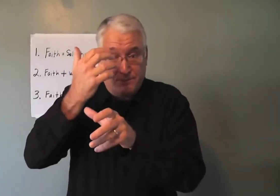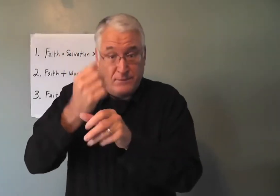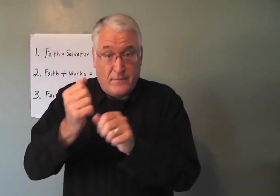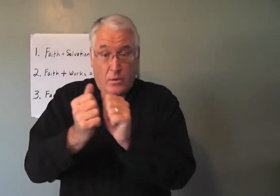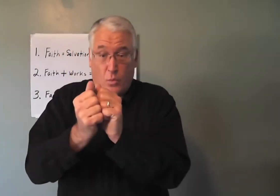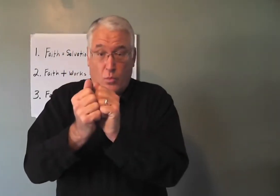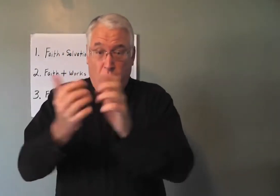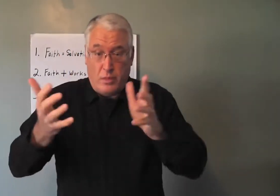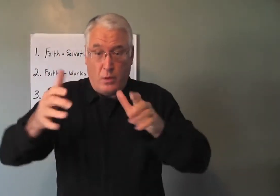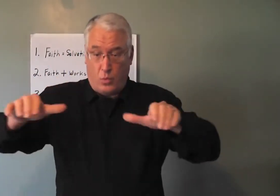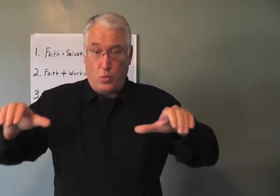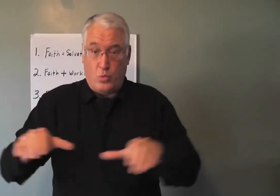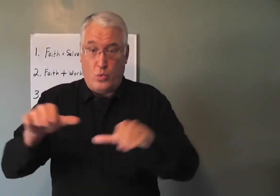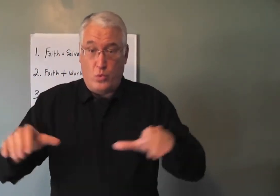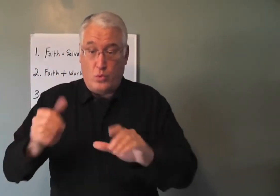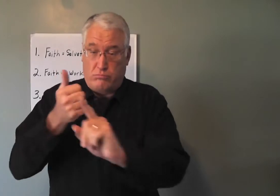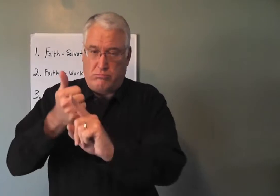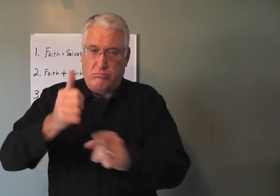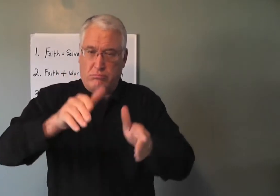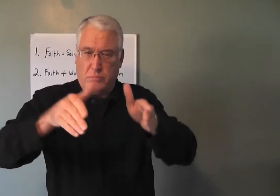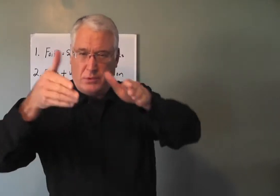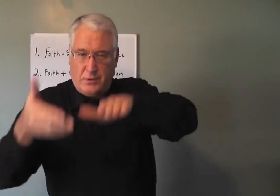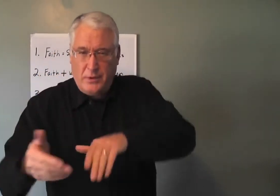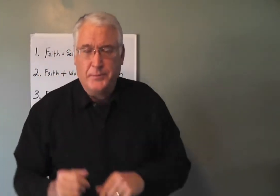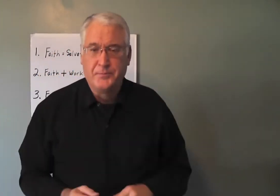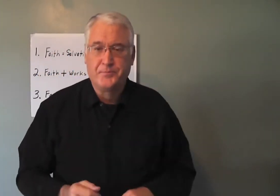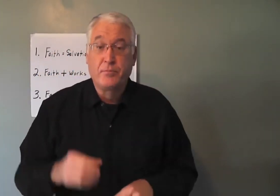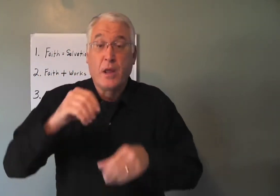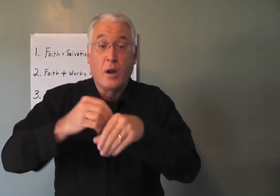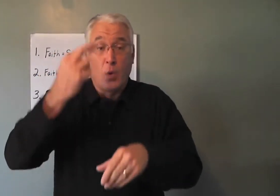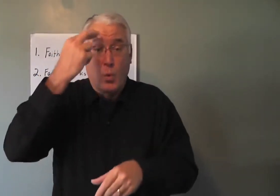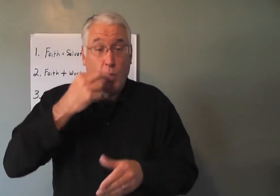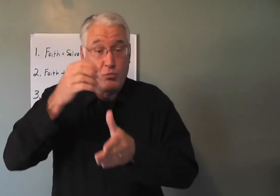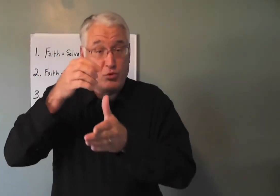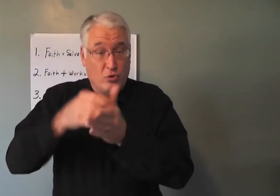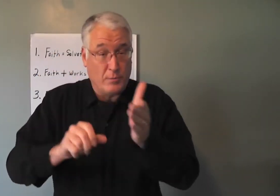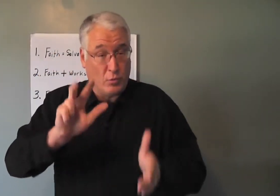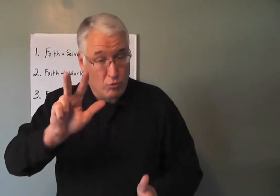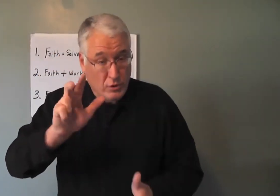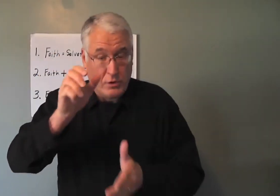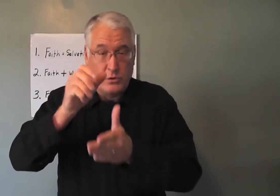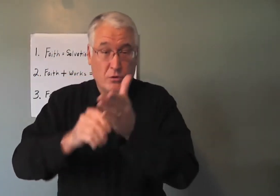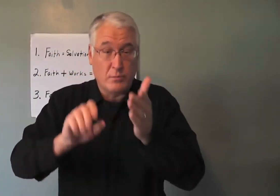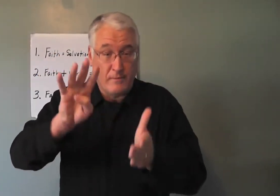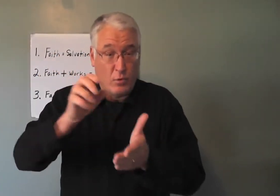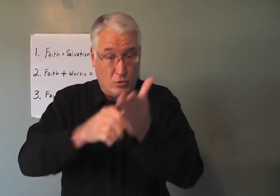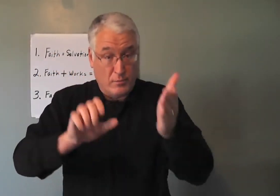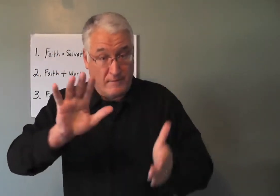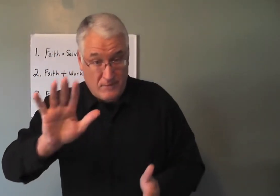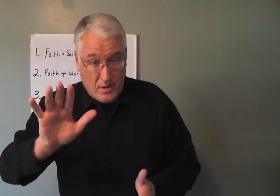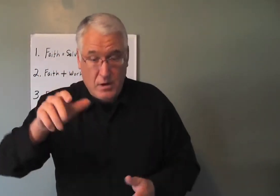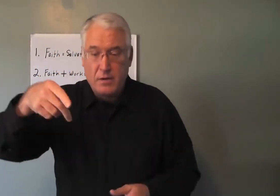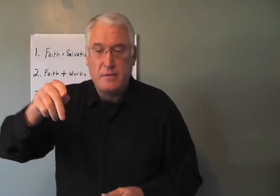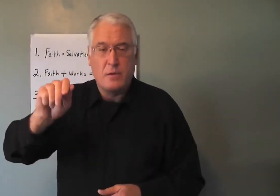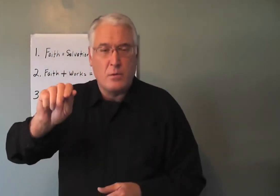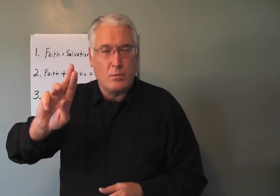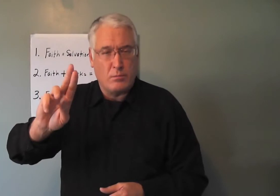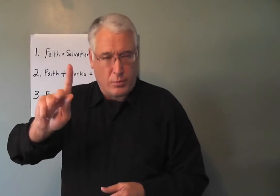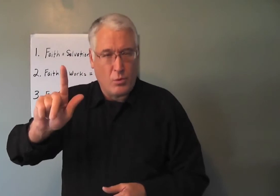If faith without works is dead. But in Romans chapter 3 verse